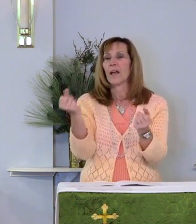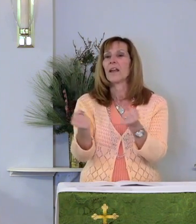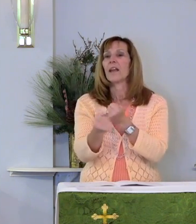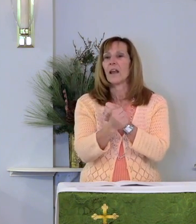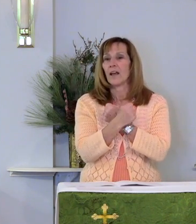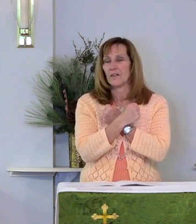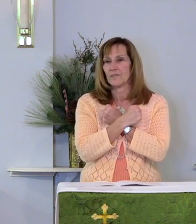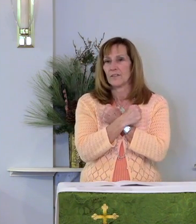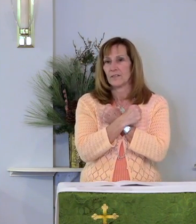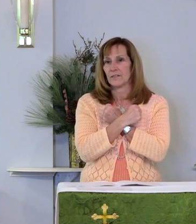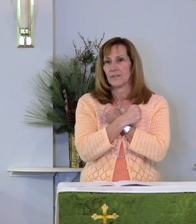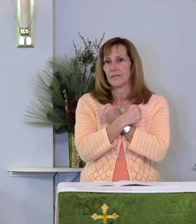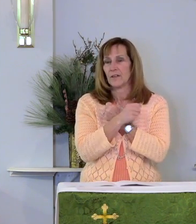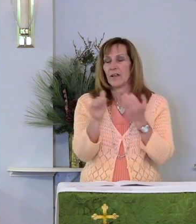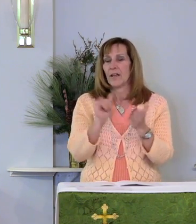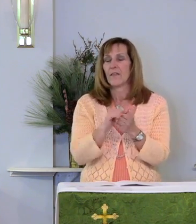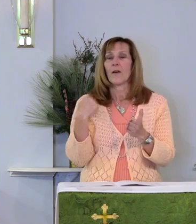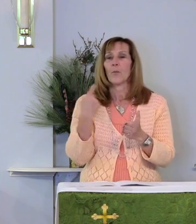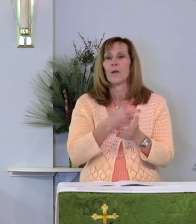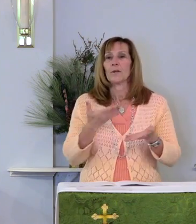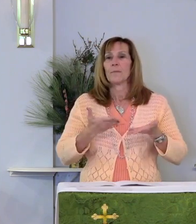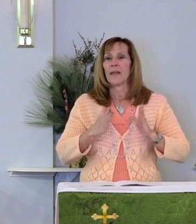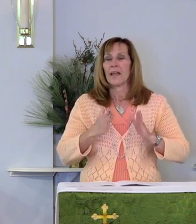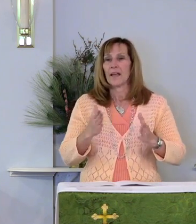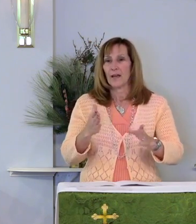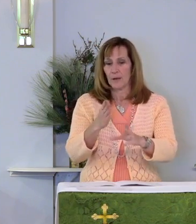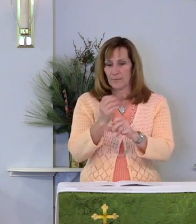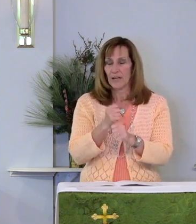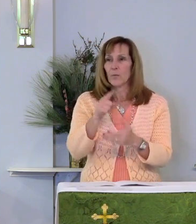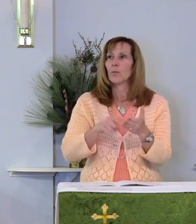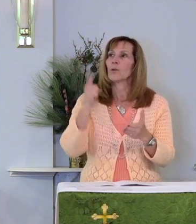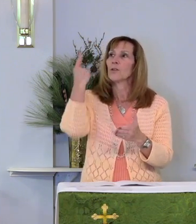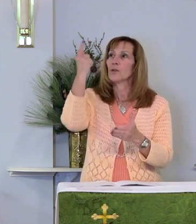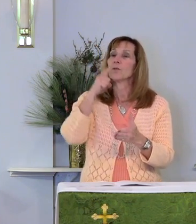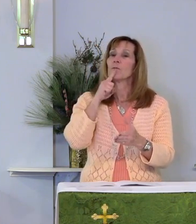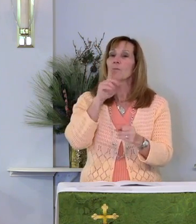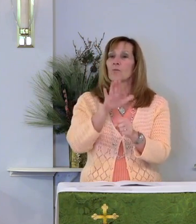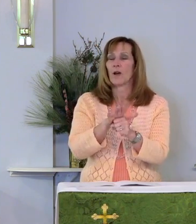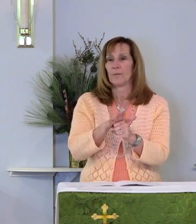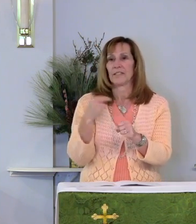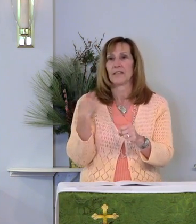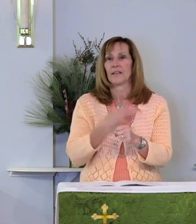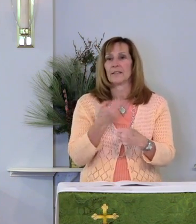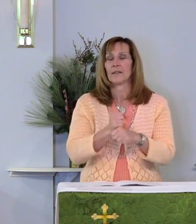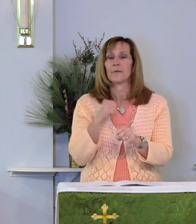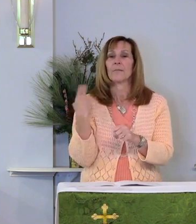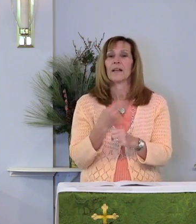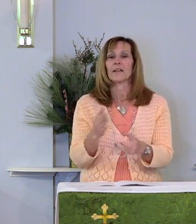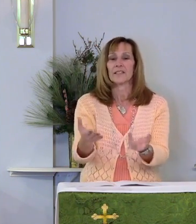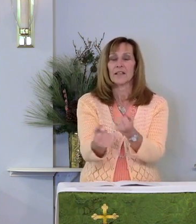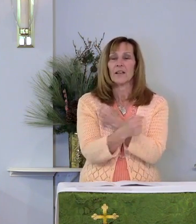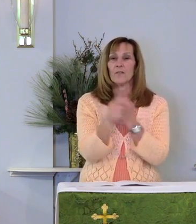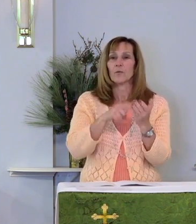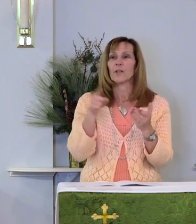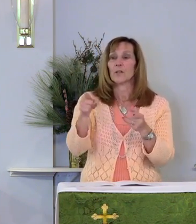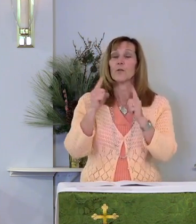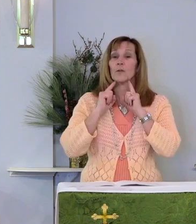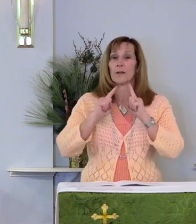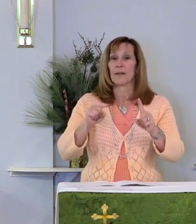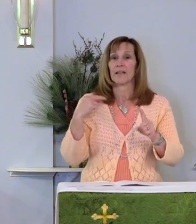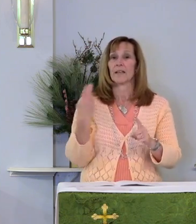love, that we may obtain what you promise, make us love what you command,